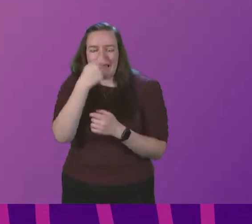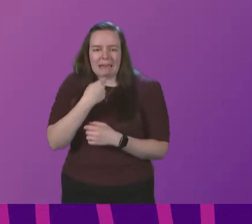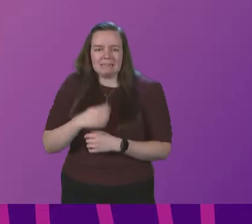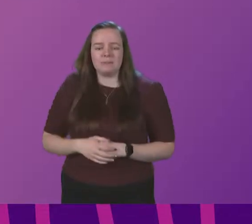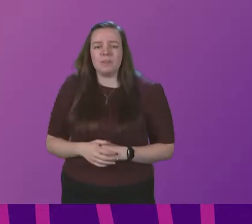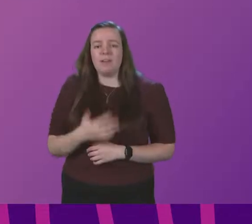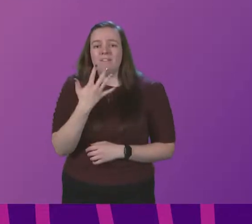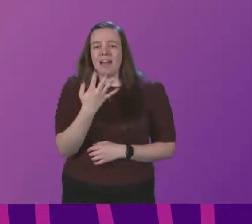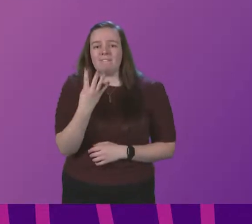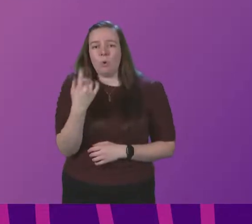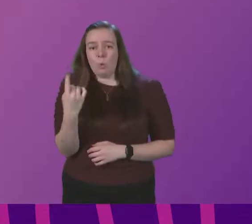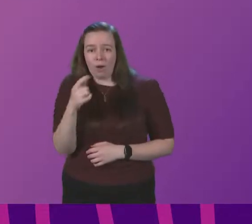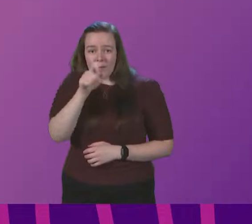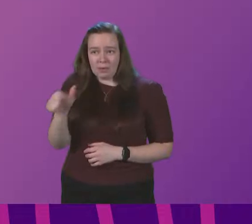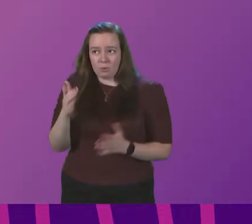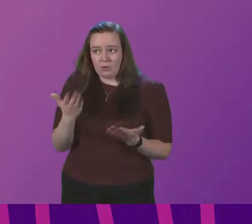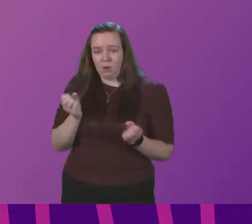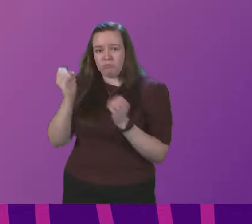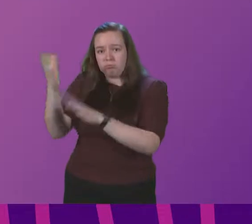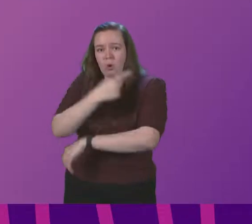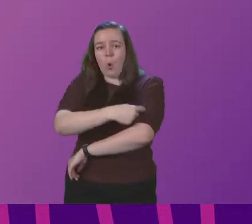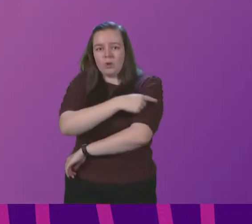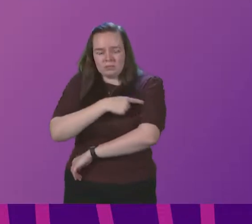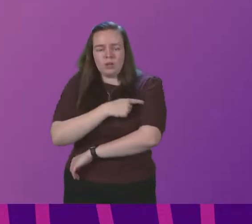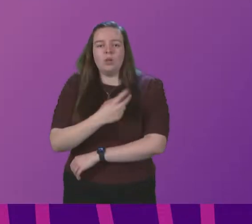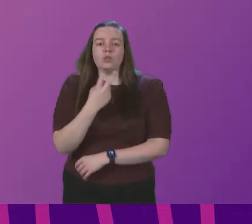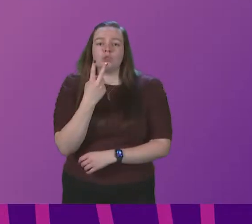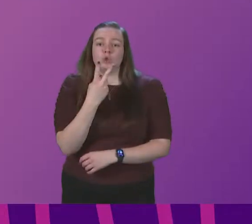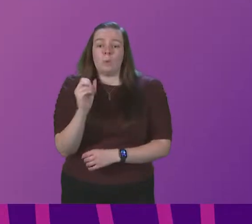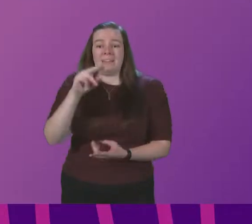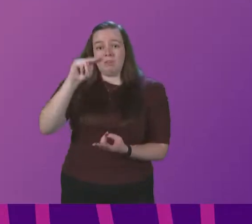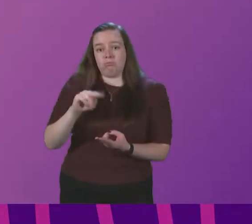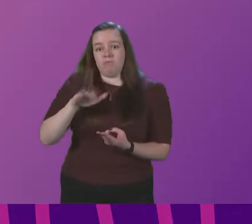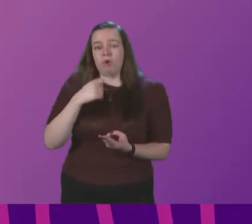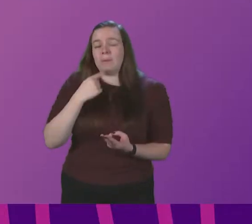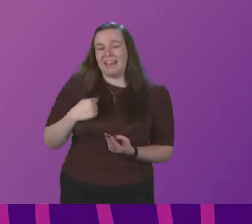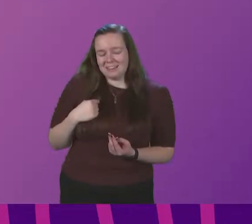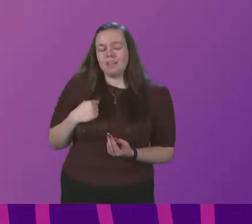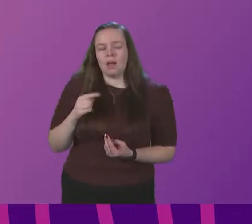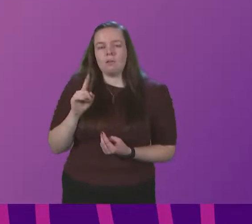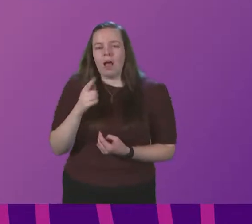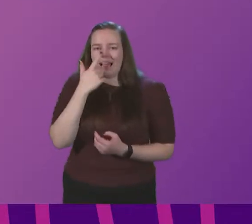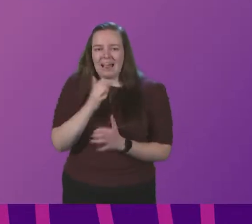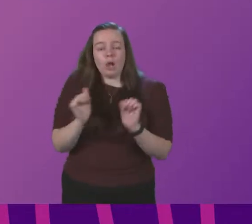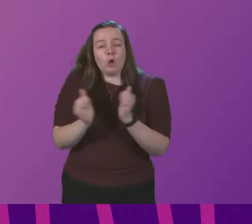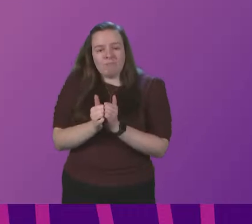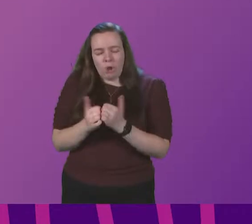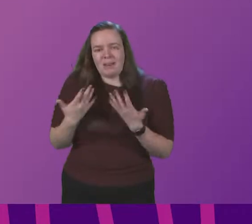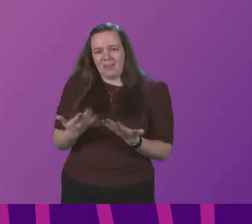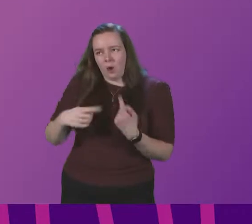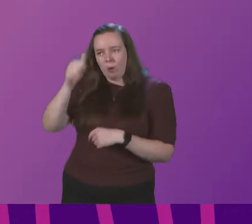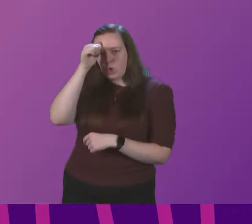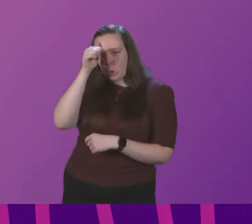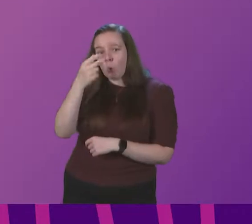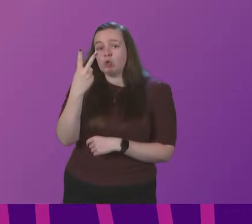541 people are currently in hospital with COVID, 20 fewer than yesterday, but I can also confirm that we now know